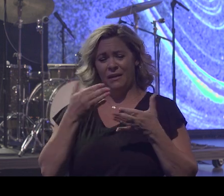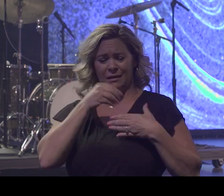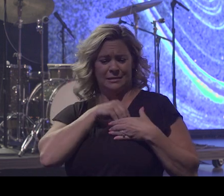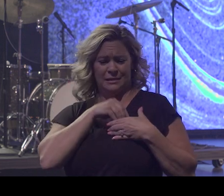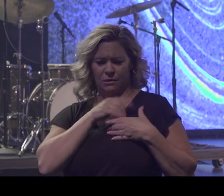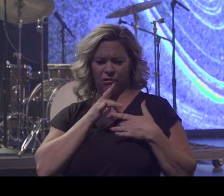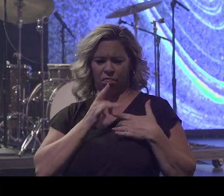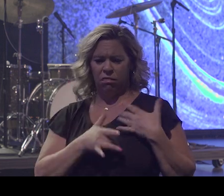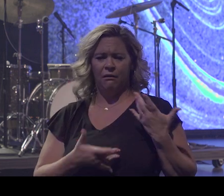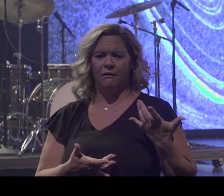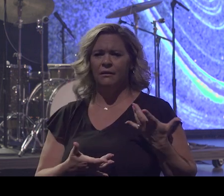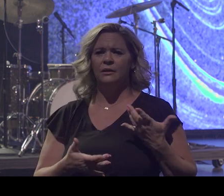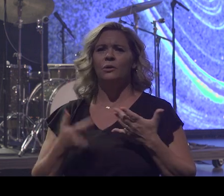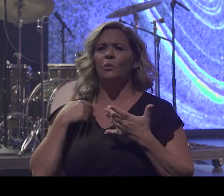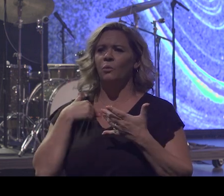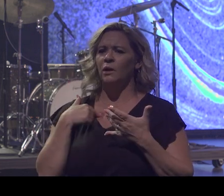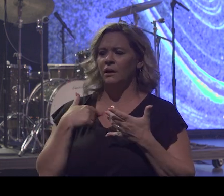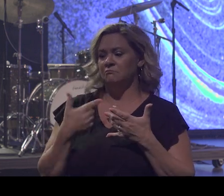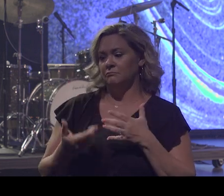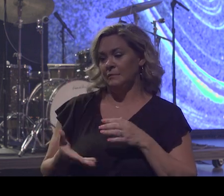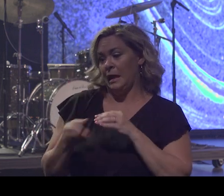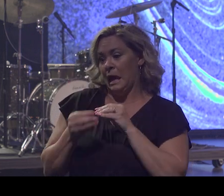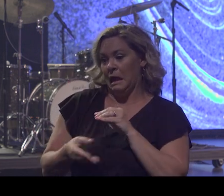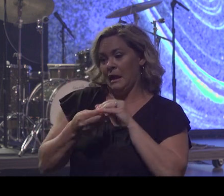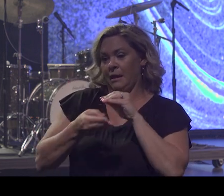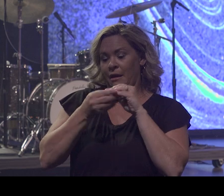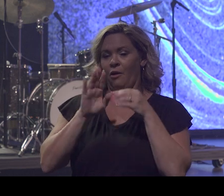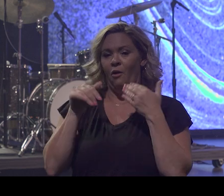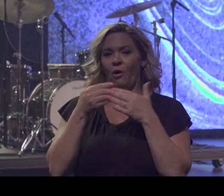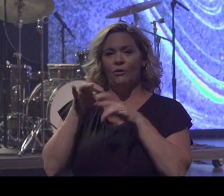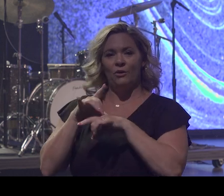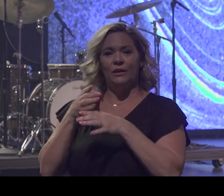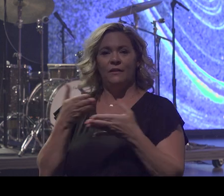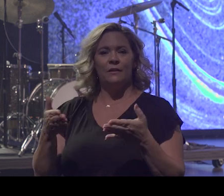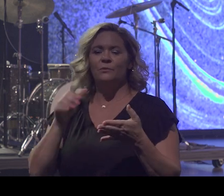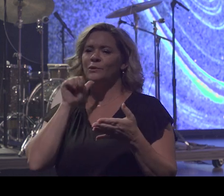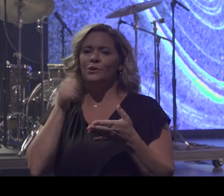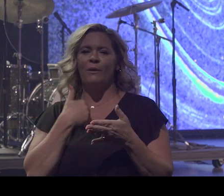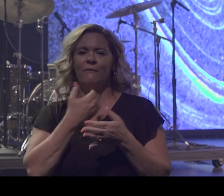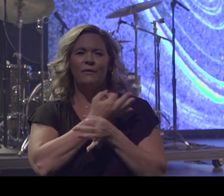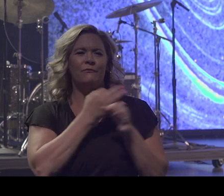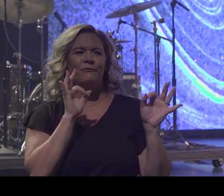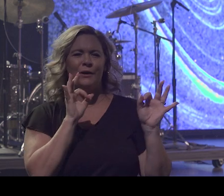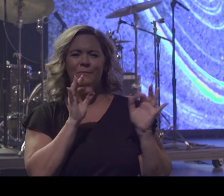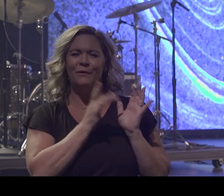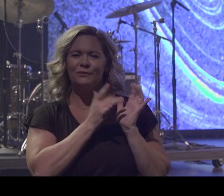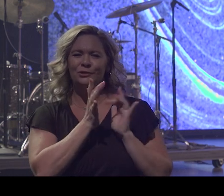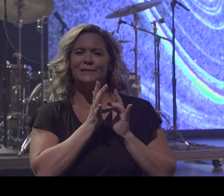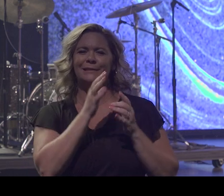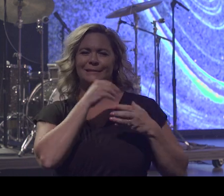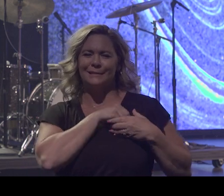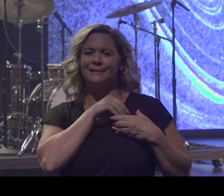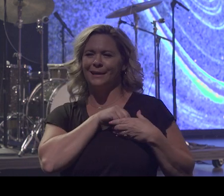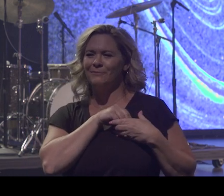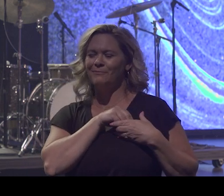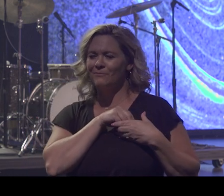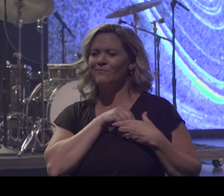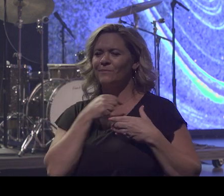accumulate all this earthly stuff, but we don't have the freedom of who Jesus is on the inside. And I experienced that at that